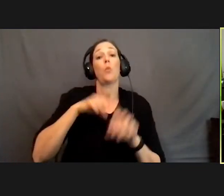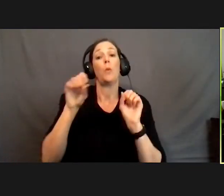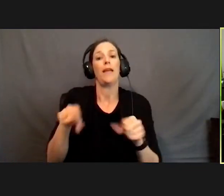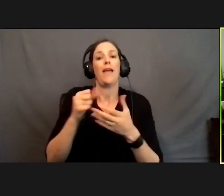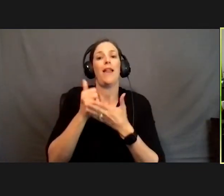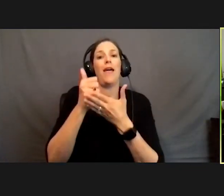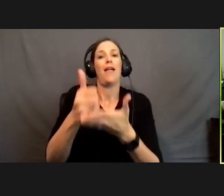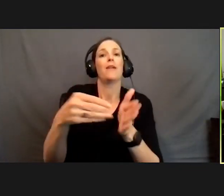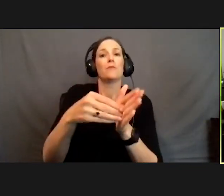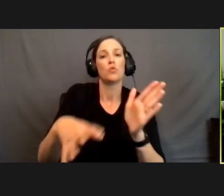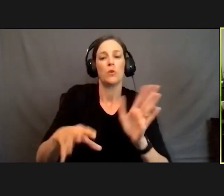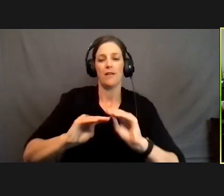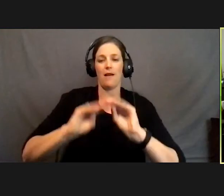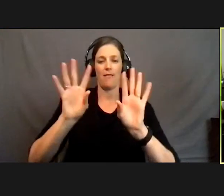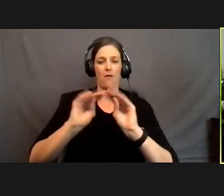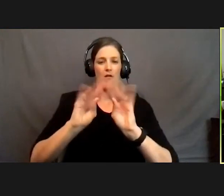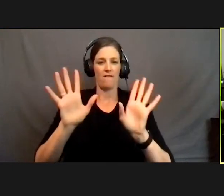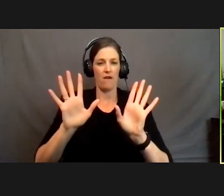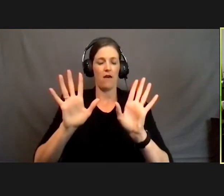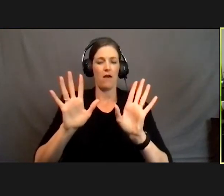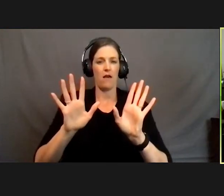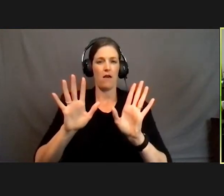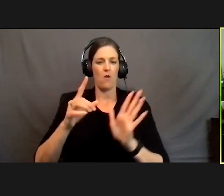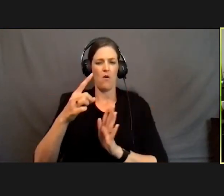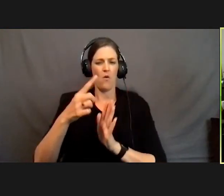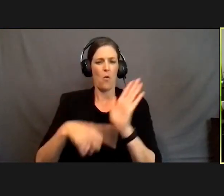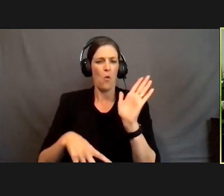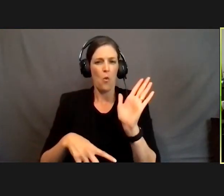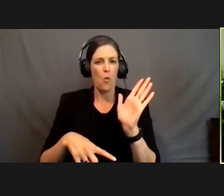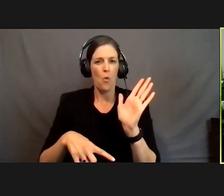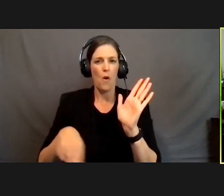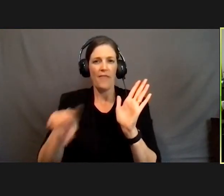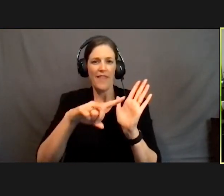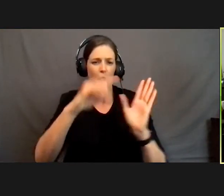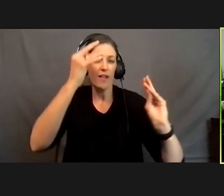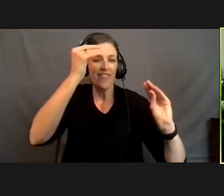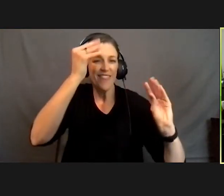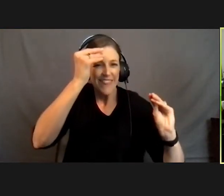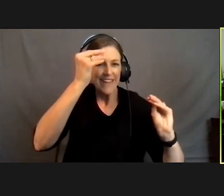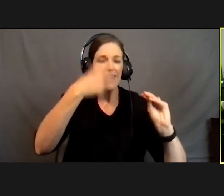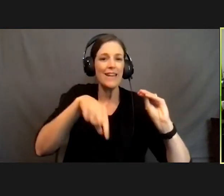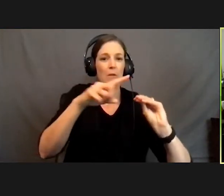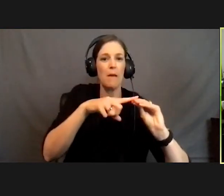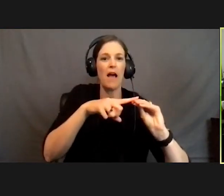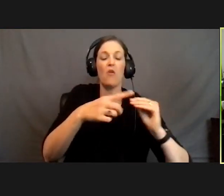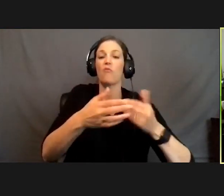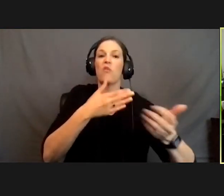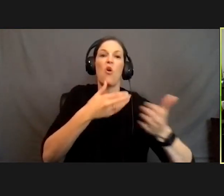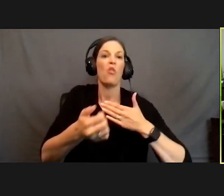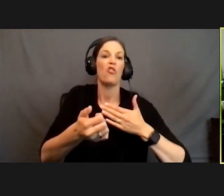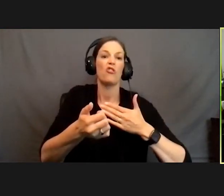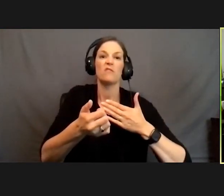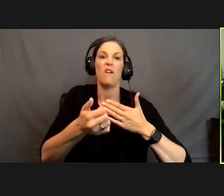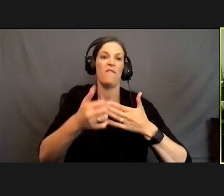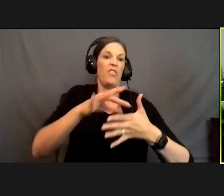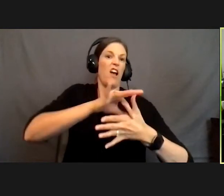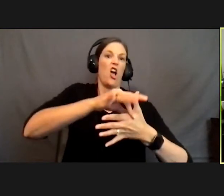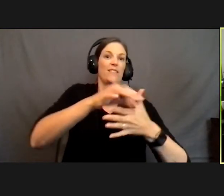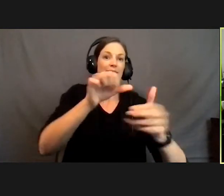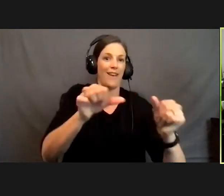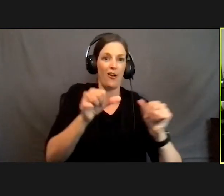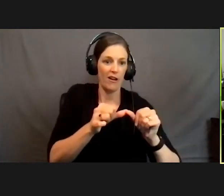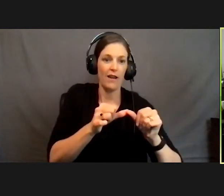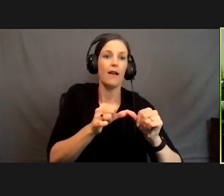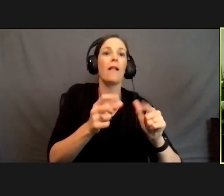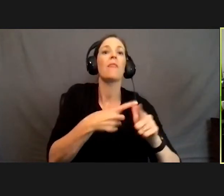students clarify what it is that they are thinking about, regardless of whatever the subject matter is, I think that can